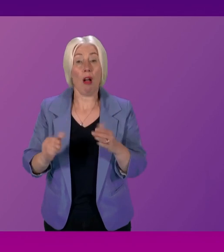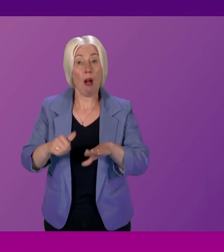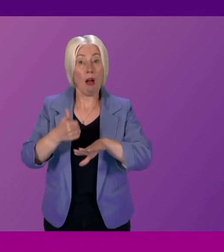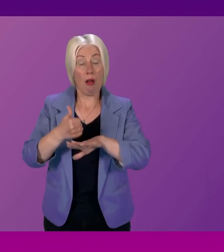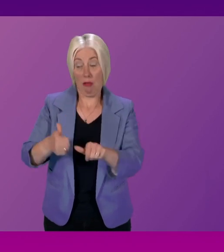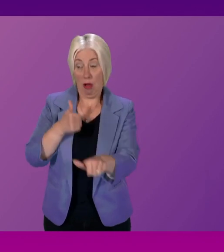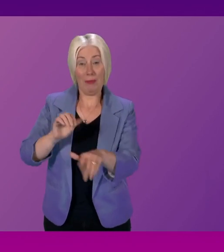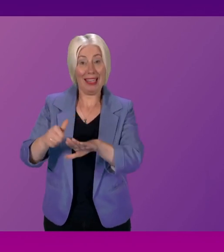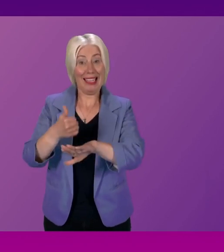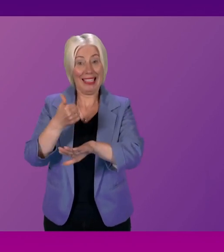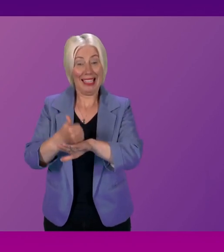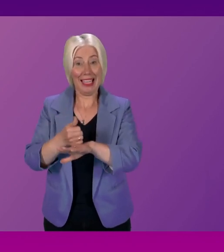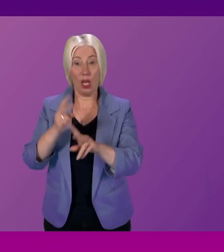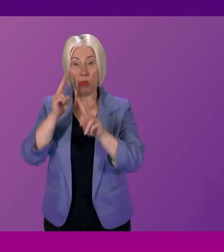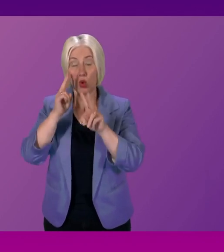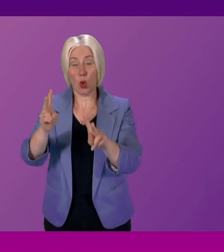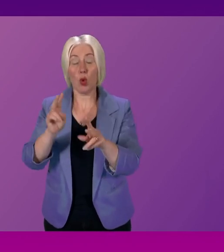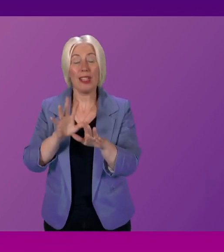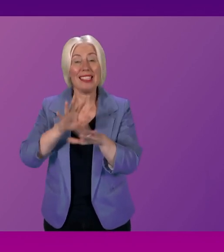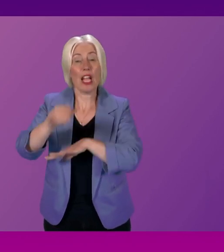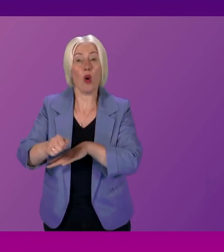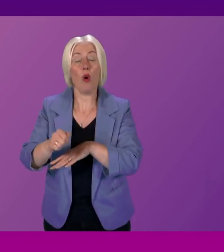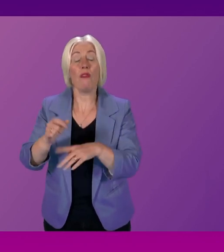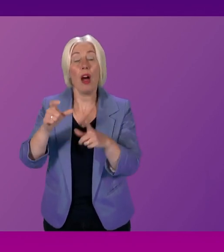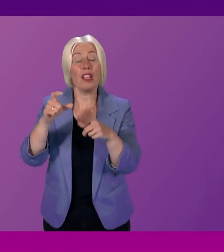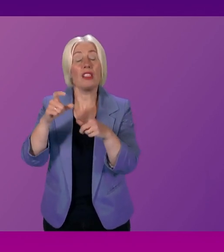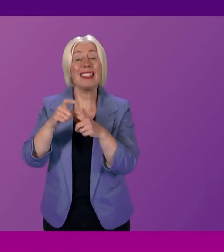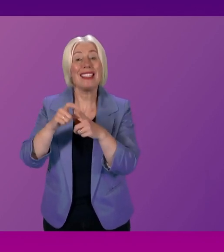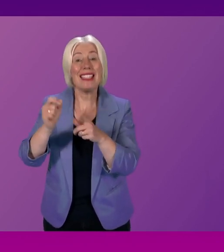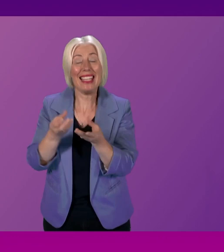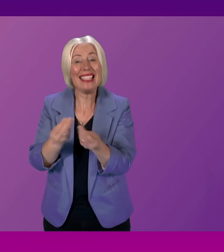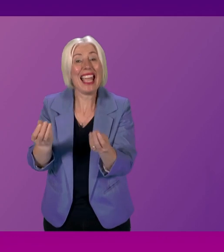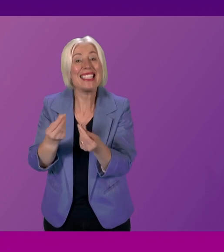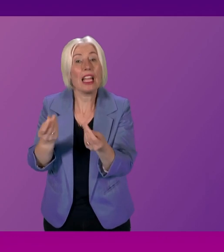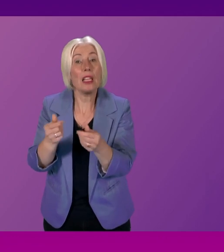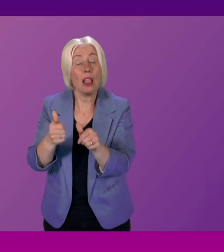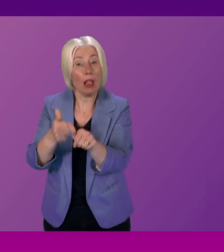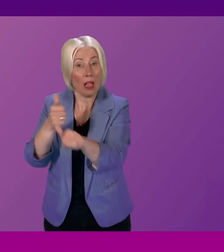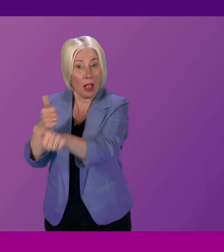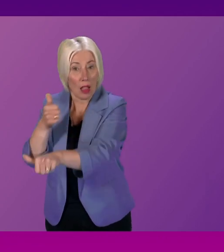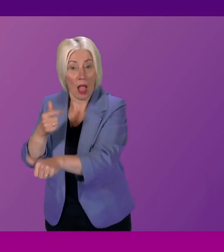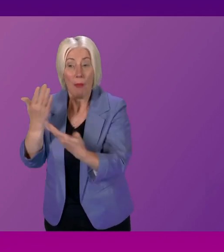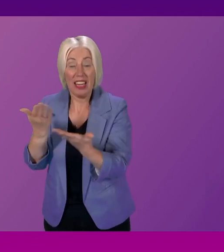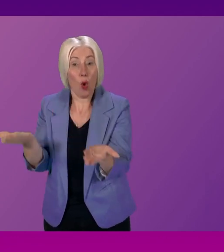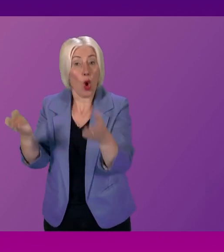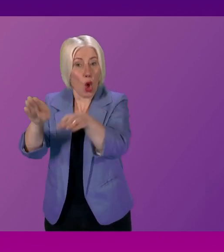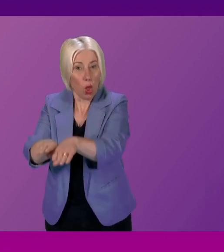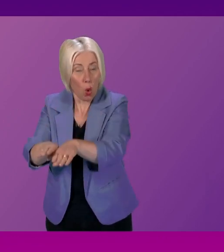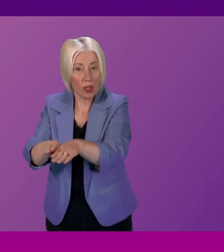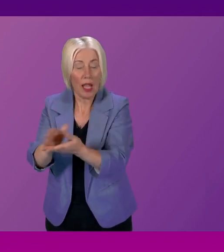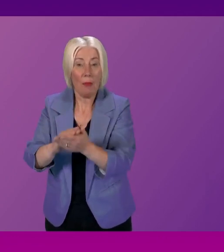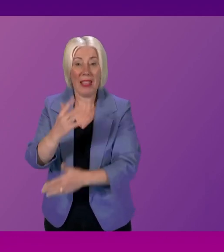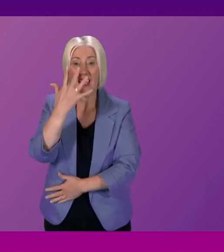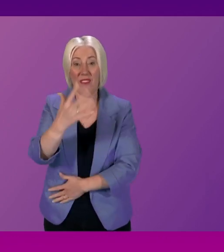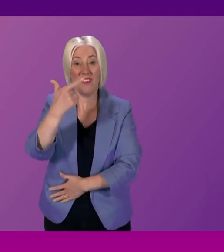this year to acquire historic Dundee textile manufacturer, Bonar Yarns, is closing, risking the livelihoods of 57 workers